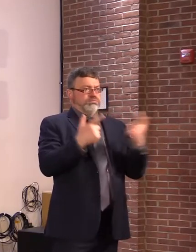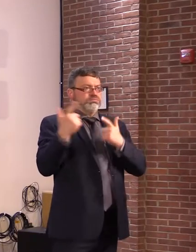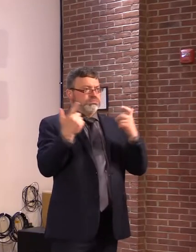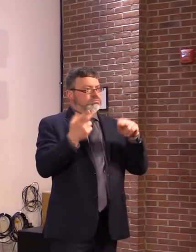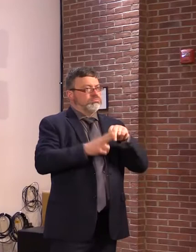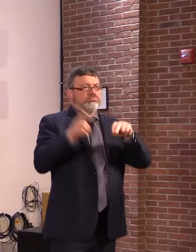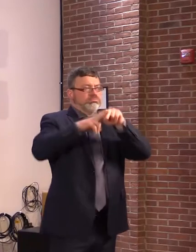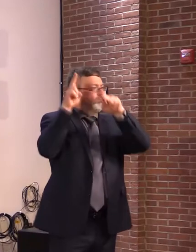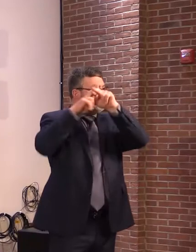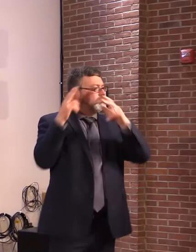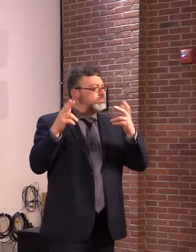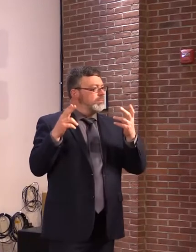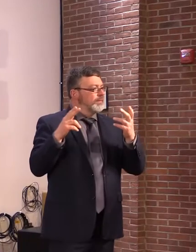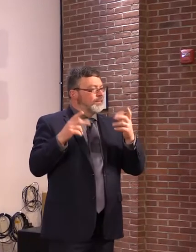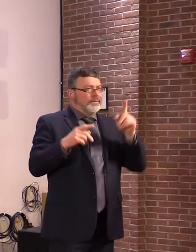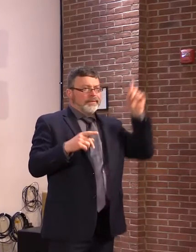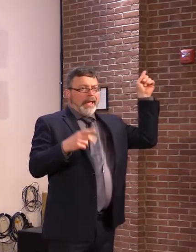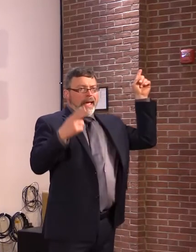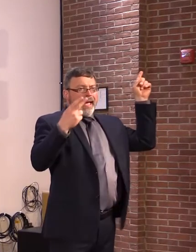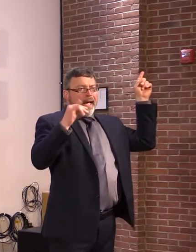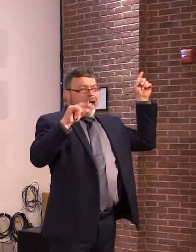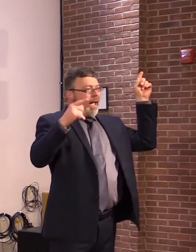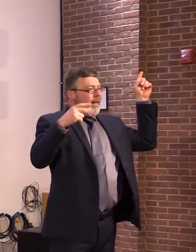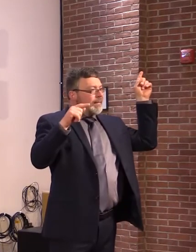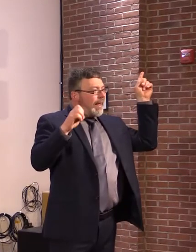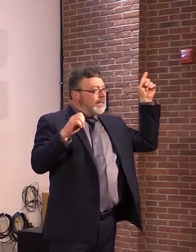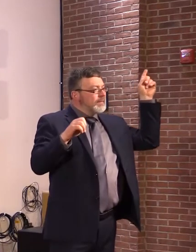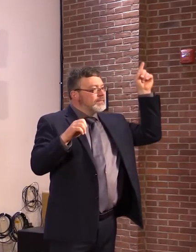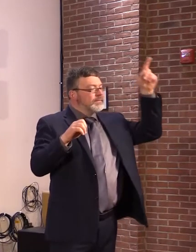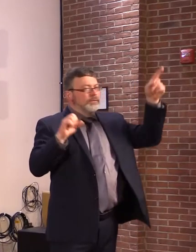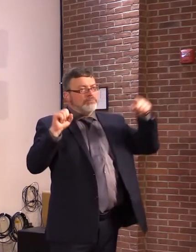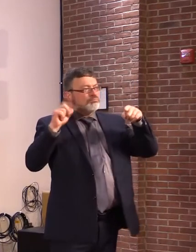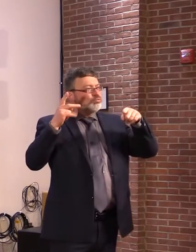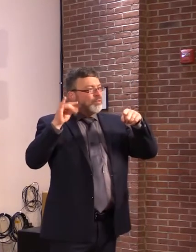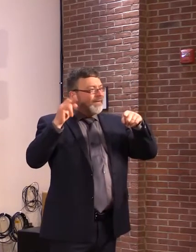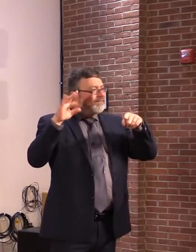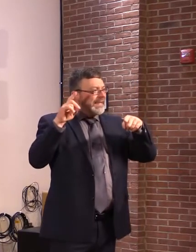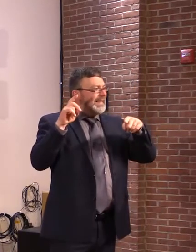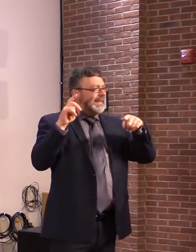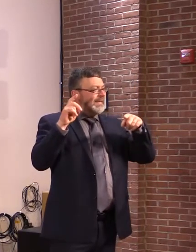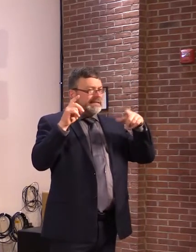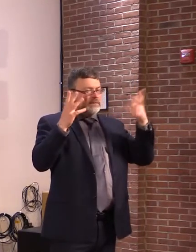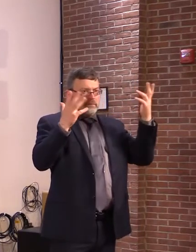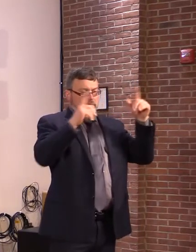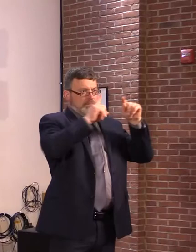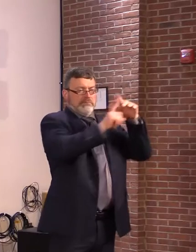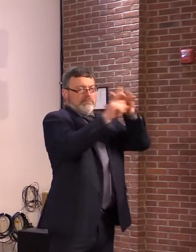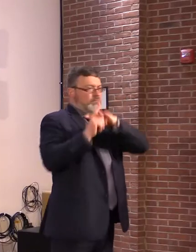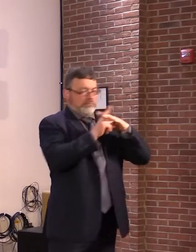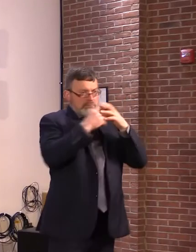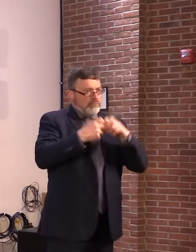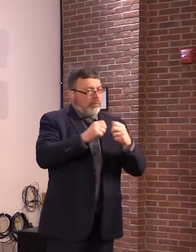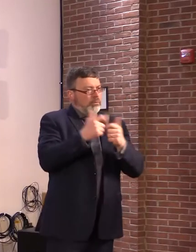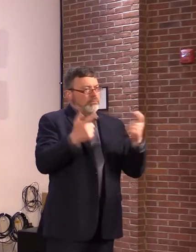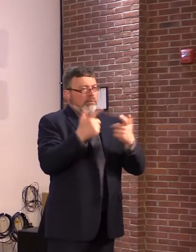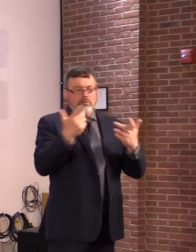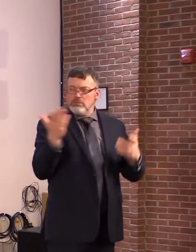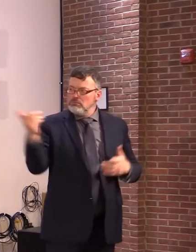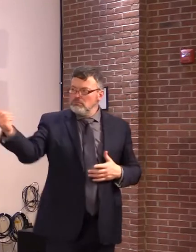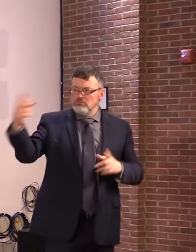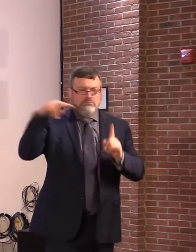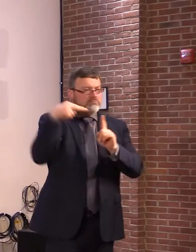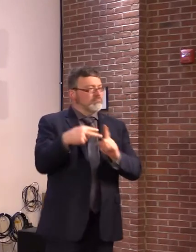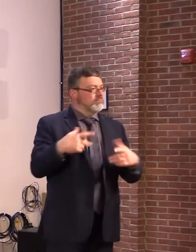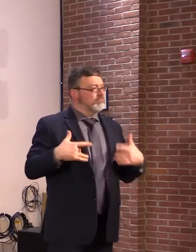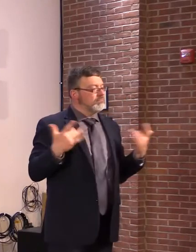Springfield, and elsewhere. What are your thoughts on what you're seeing? Yeah, I'm going to